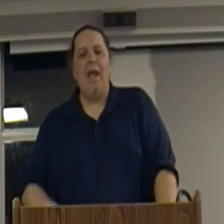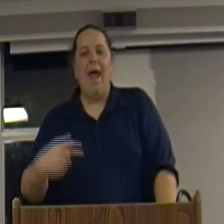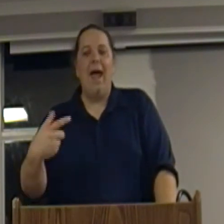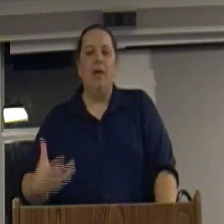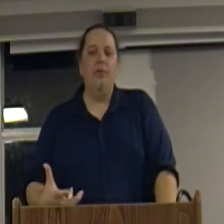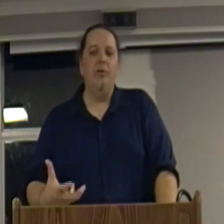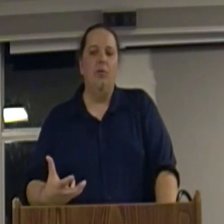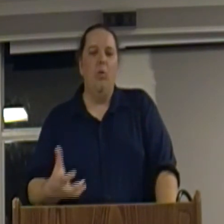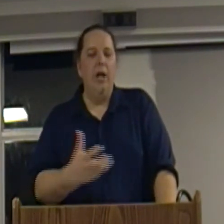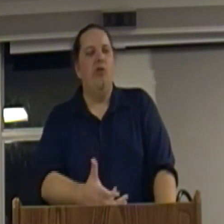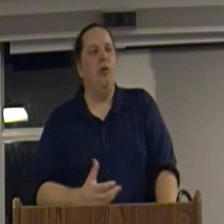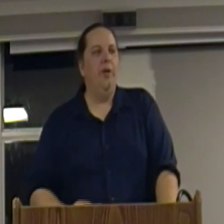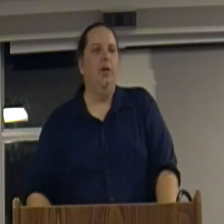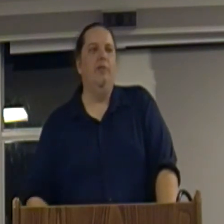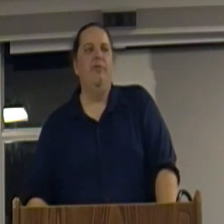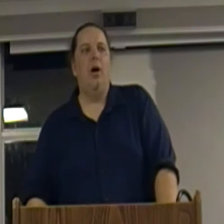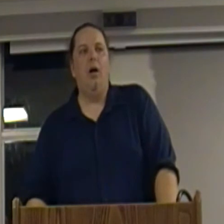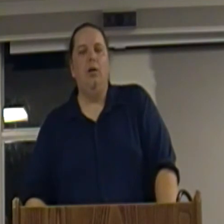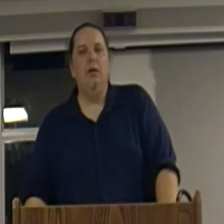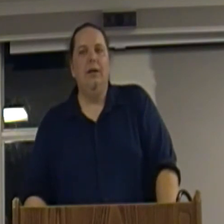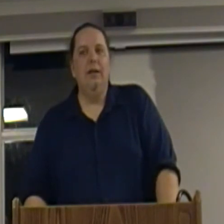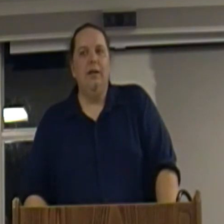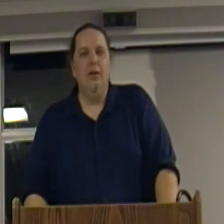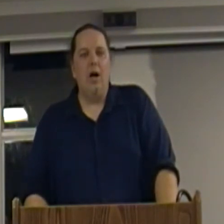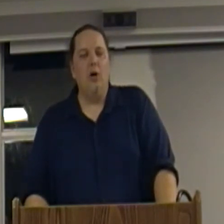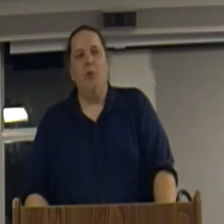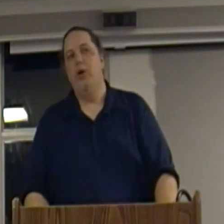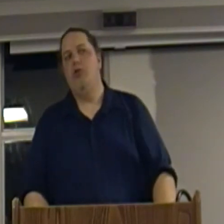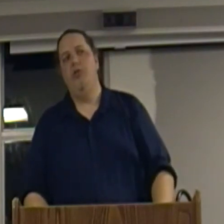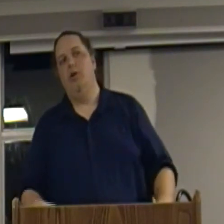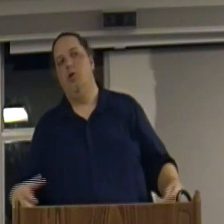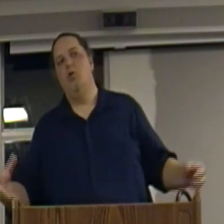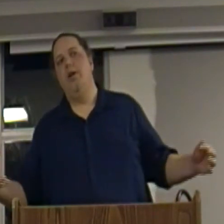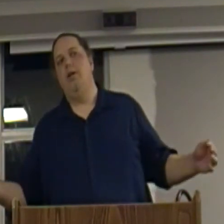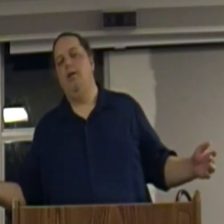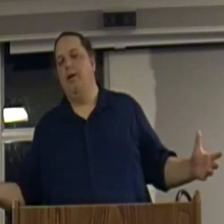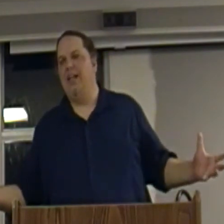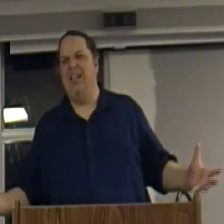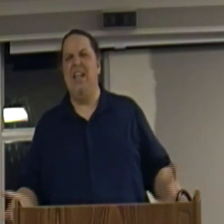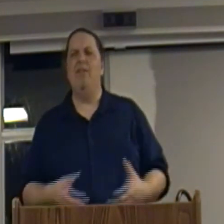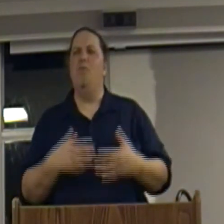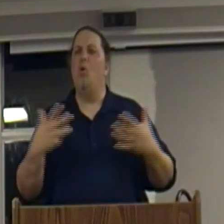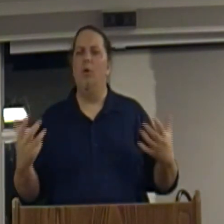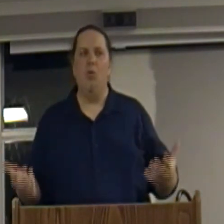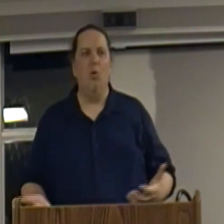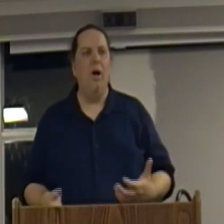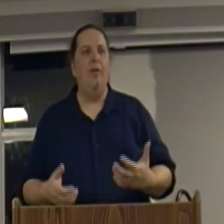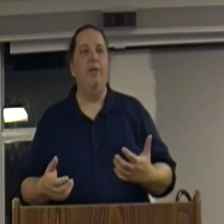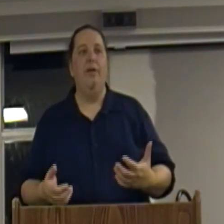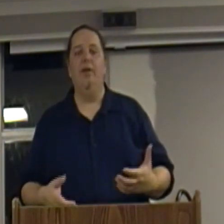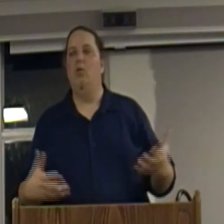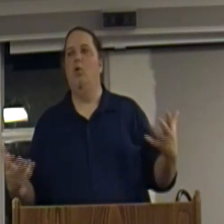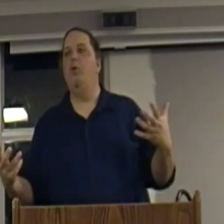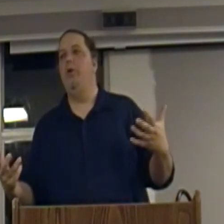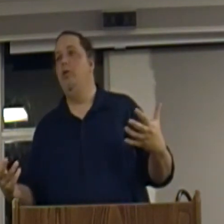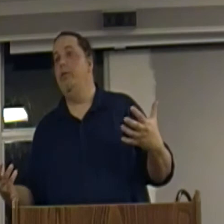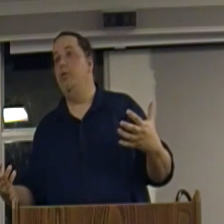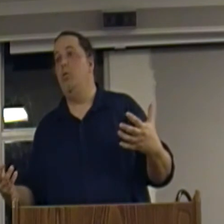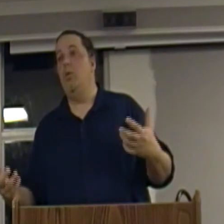So as wages are beginning to fall, the corporations are creating, are getting even more and more wealth. You know, what do we do with this? Well,